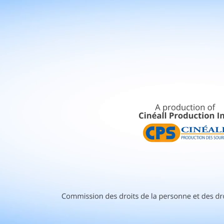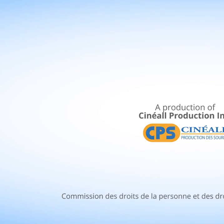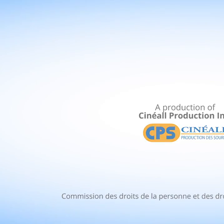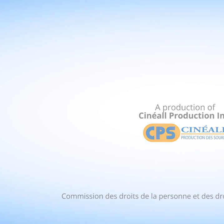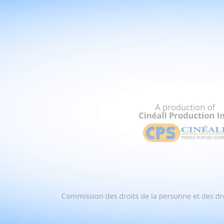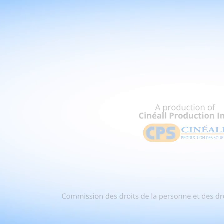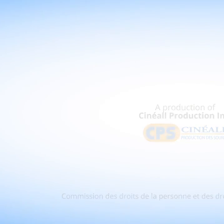Tape